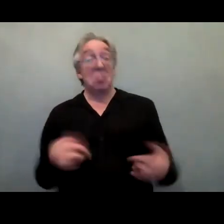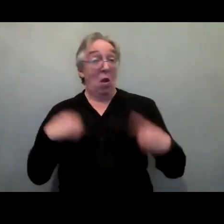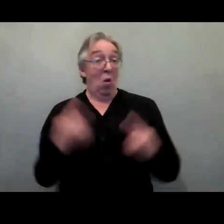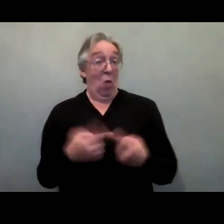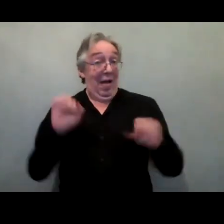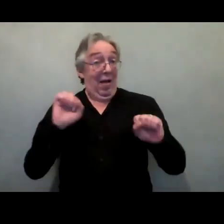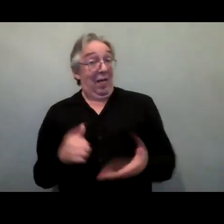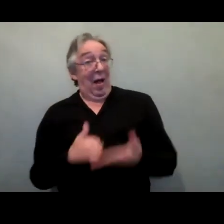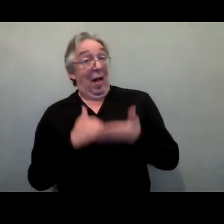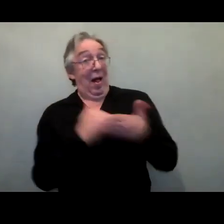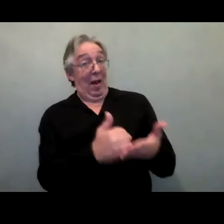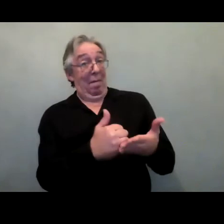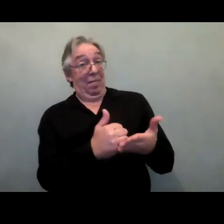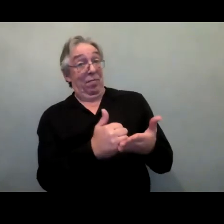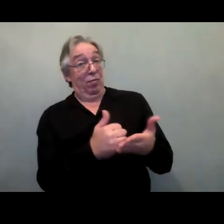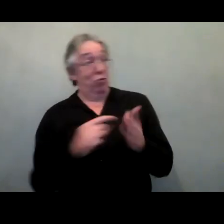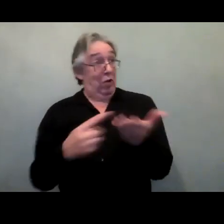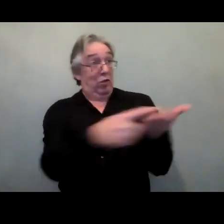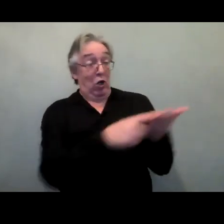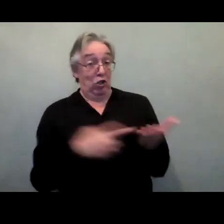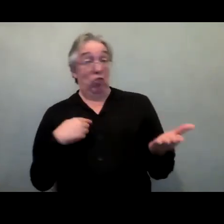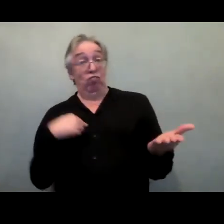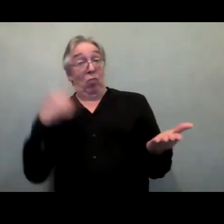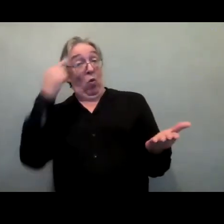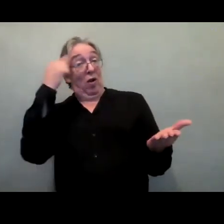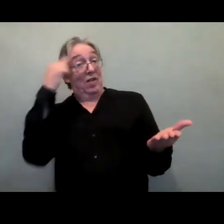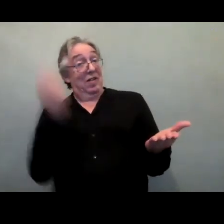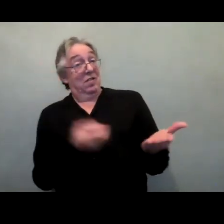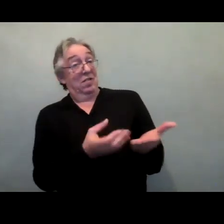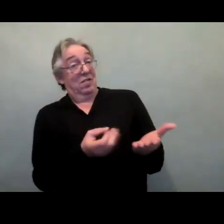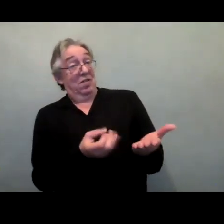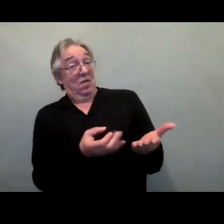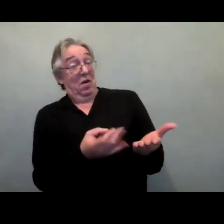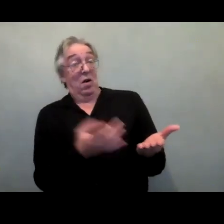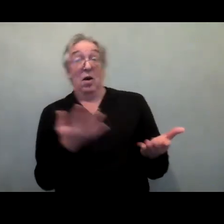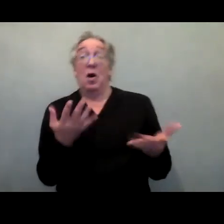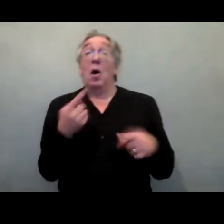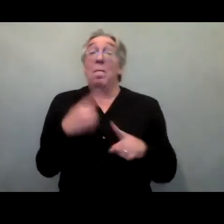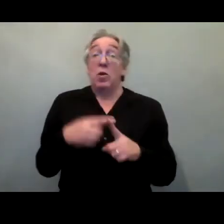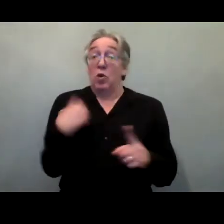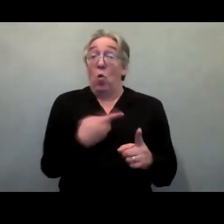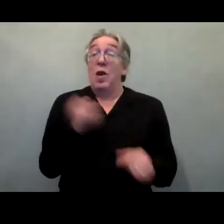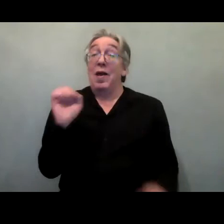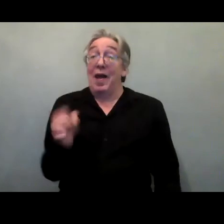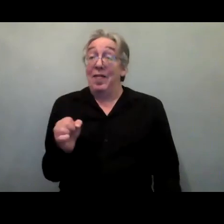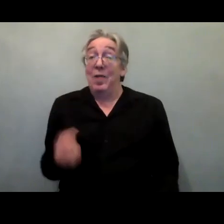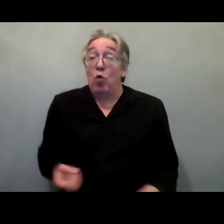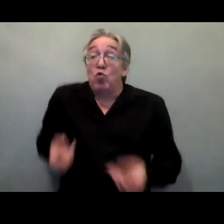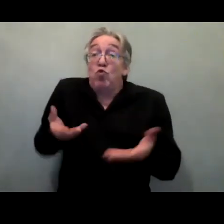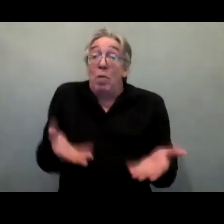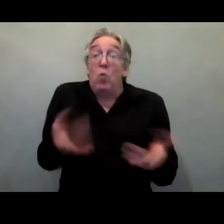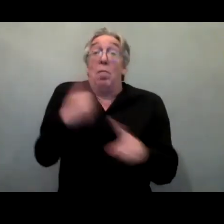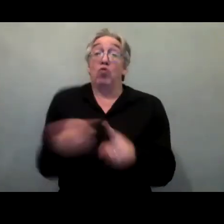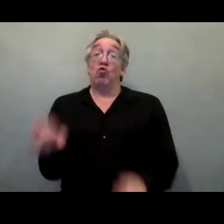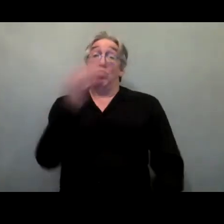actually benefit from an increasing world of data and the different roles that different actors can play.